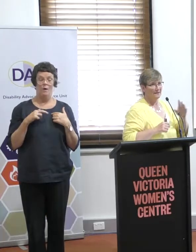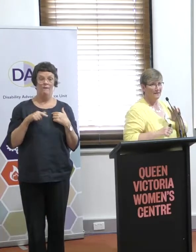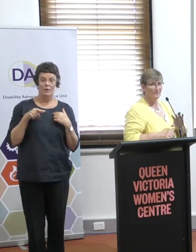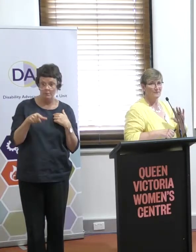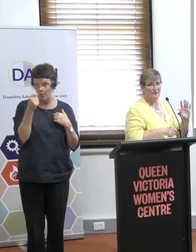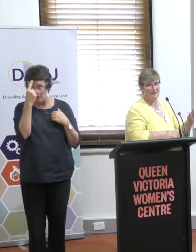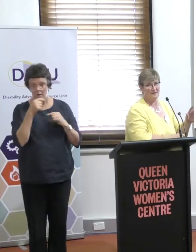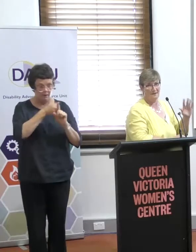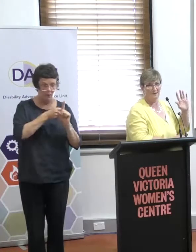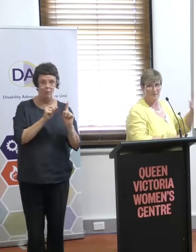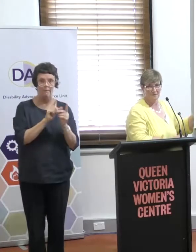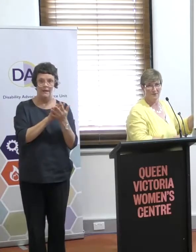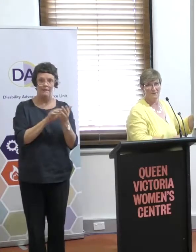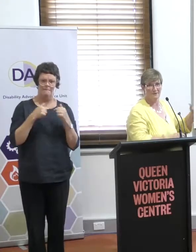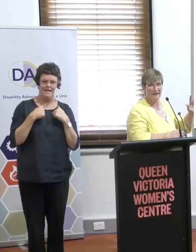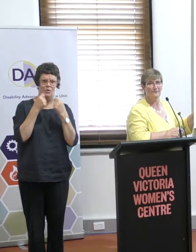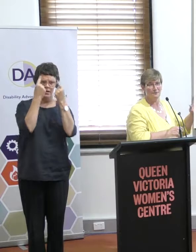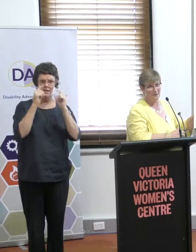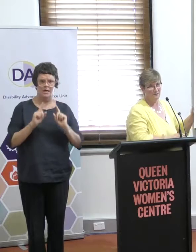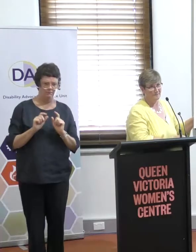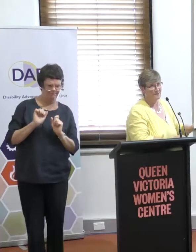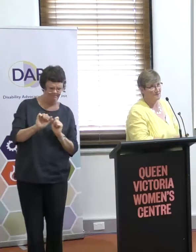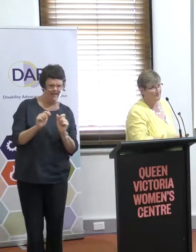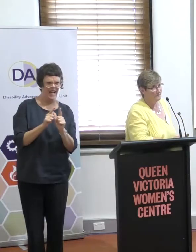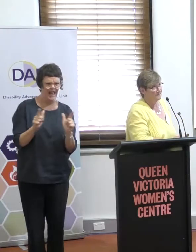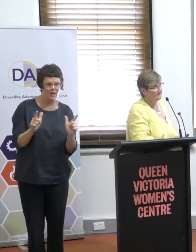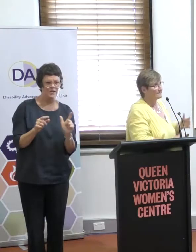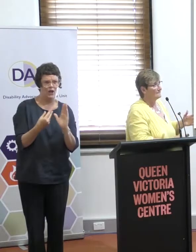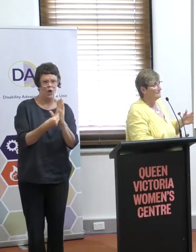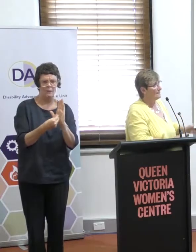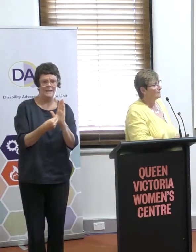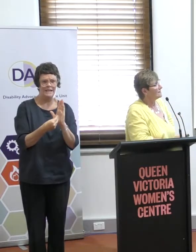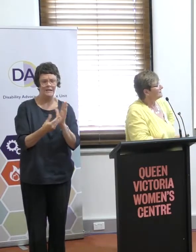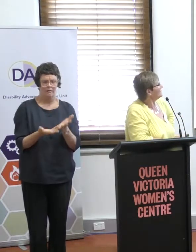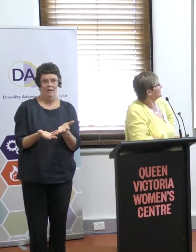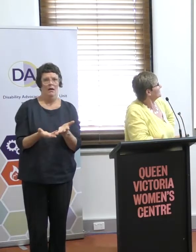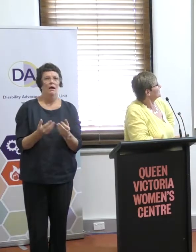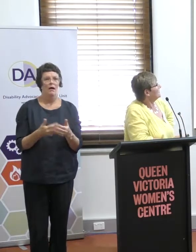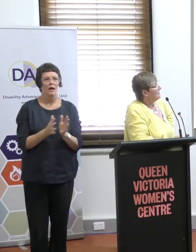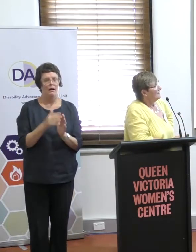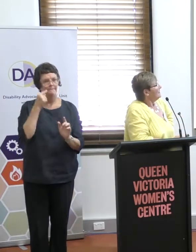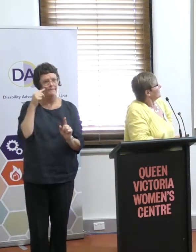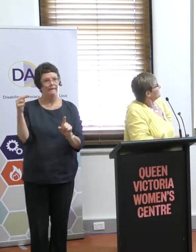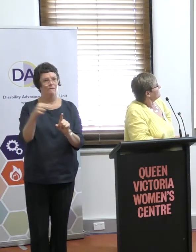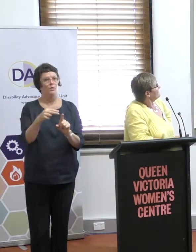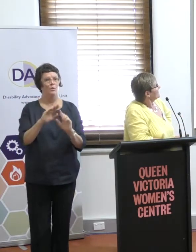for me to get a glimmer of understanding of what the language that economists use and the way they think about things.